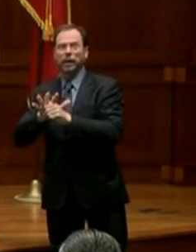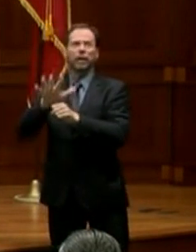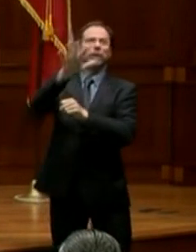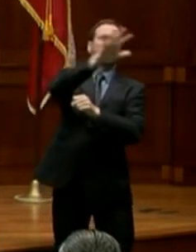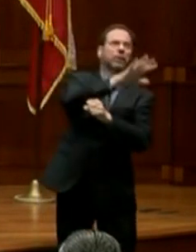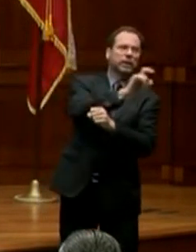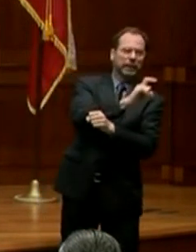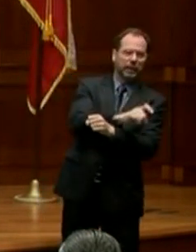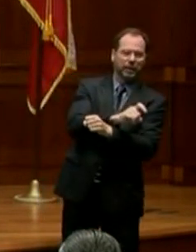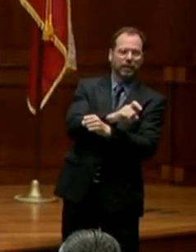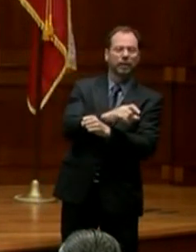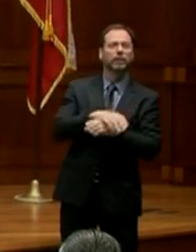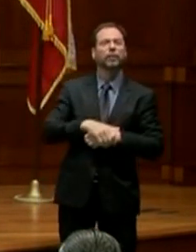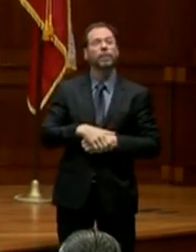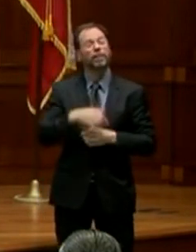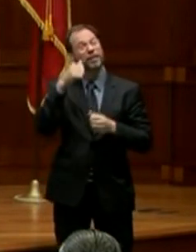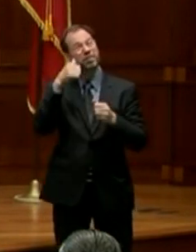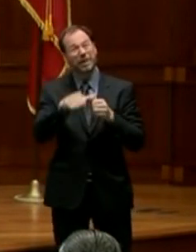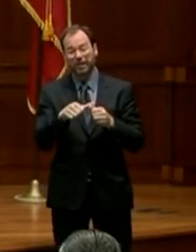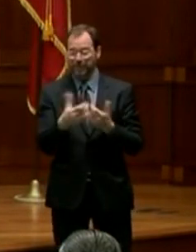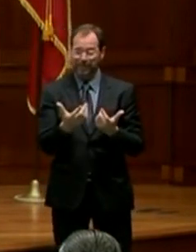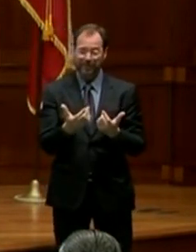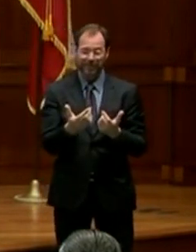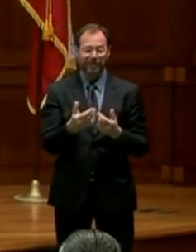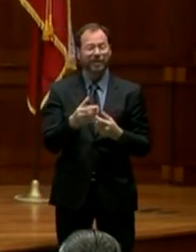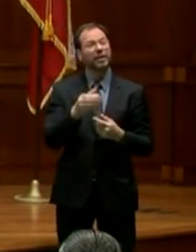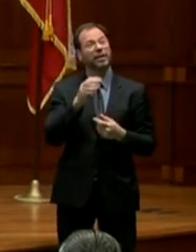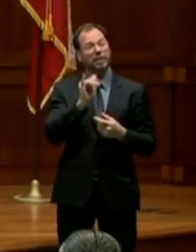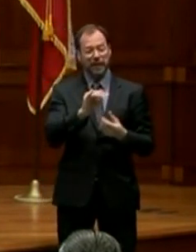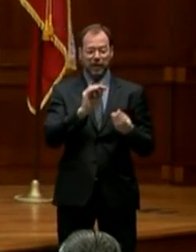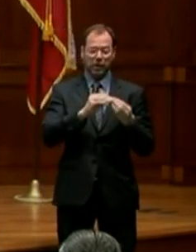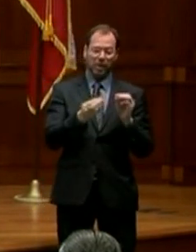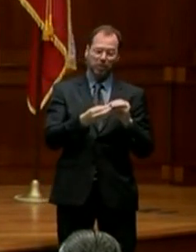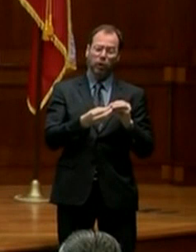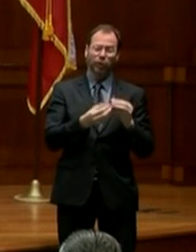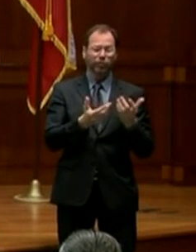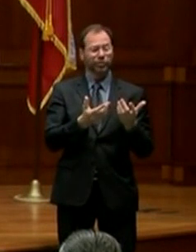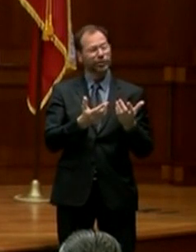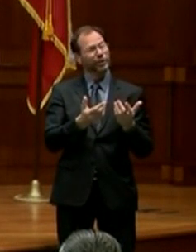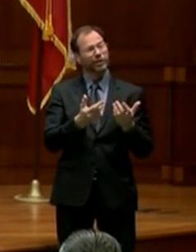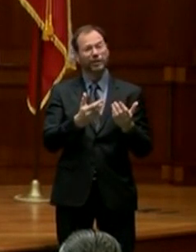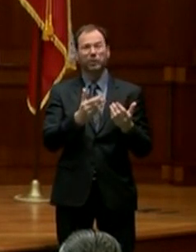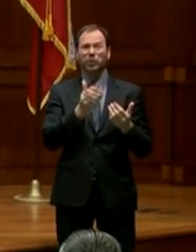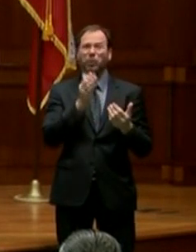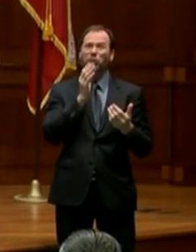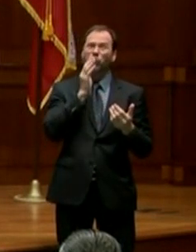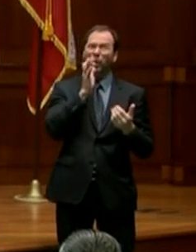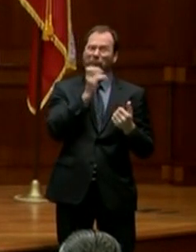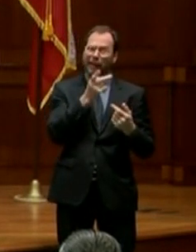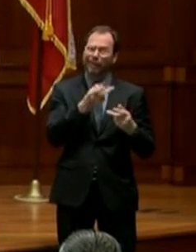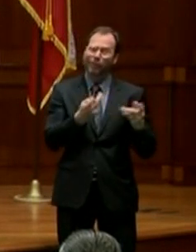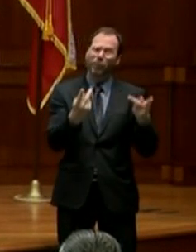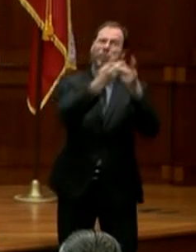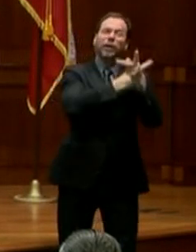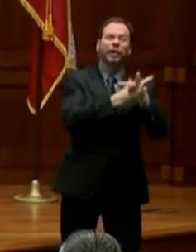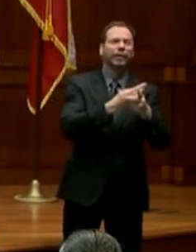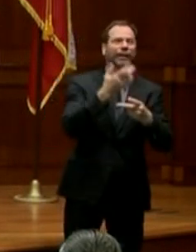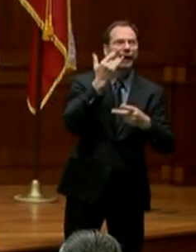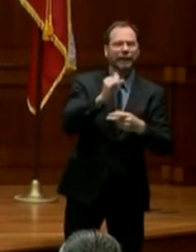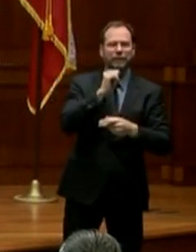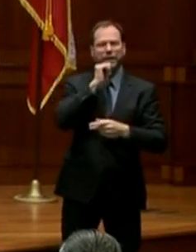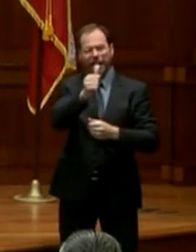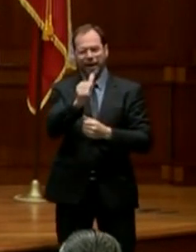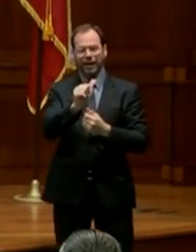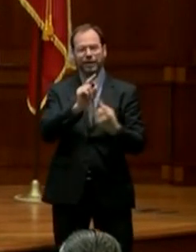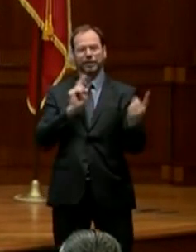These numbers are lower than they would be if it were not for the distancing practices that people are